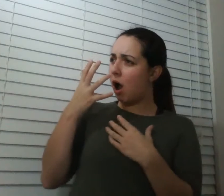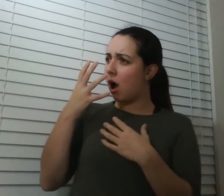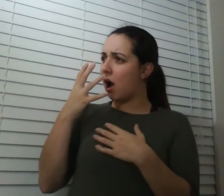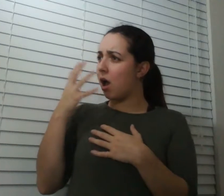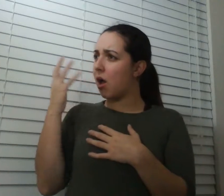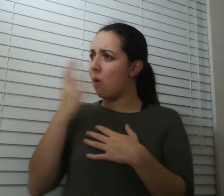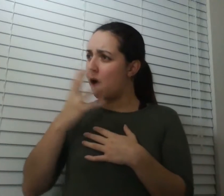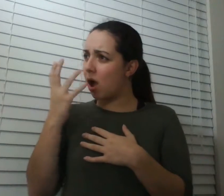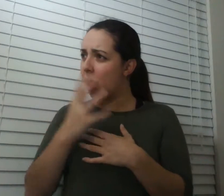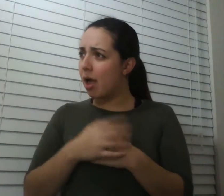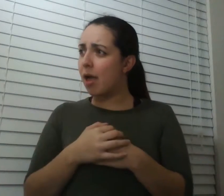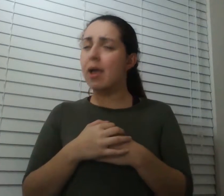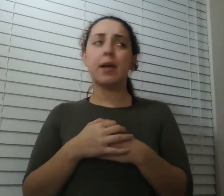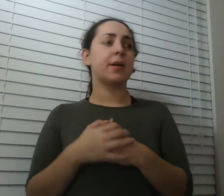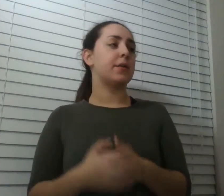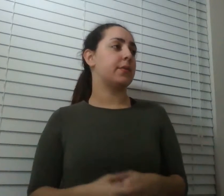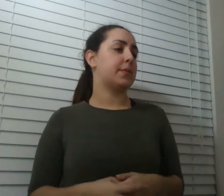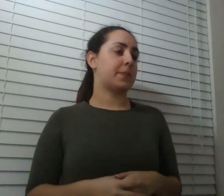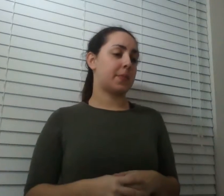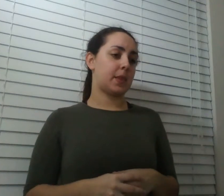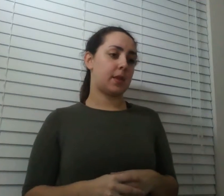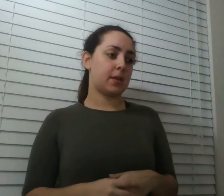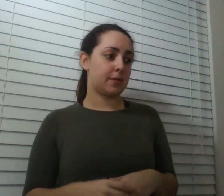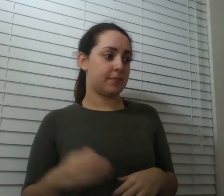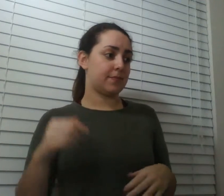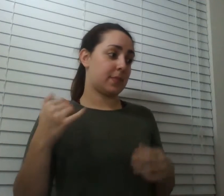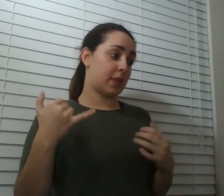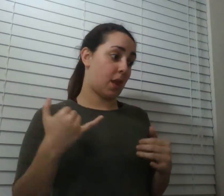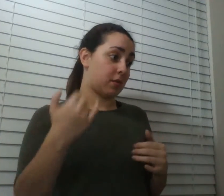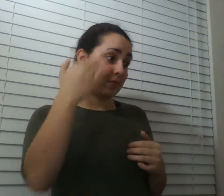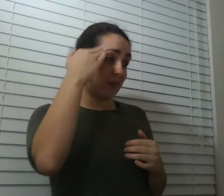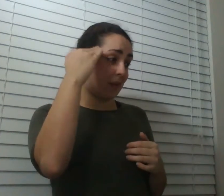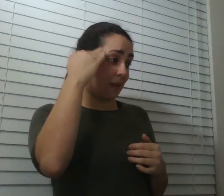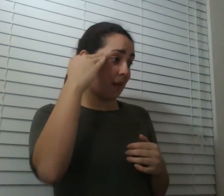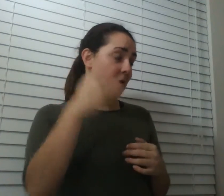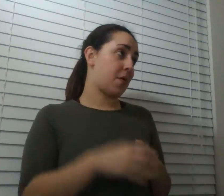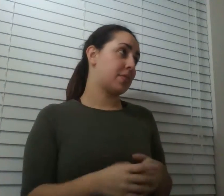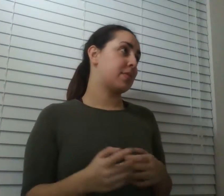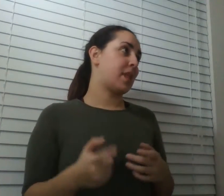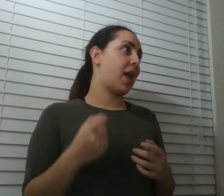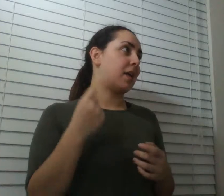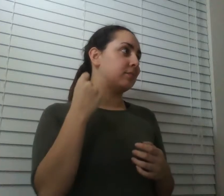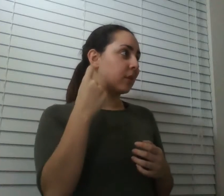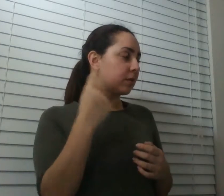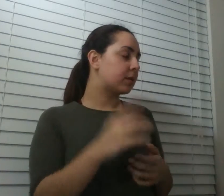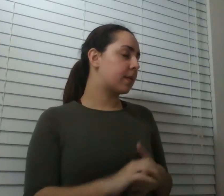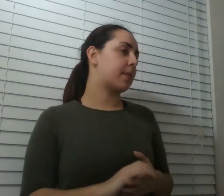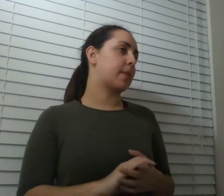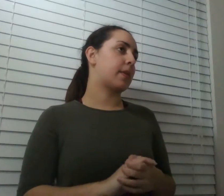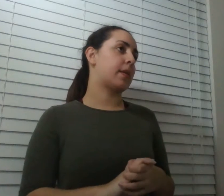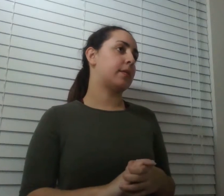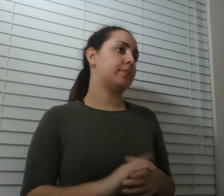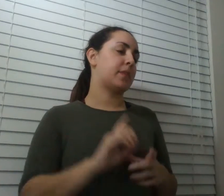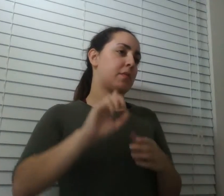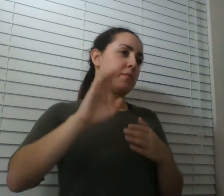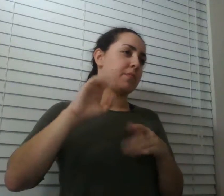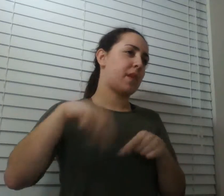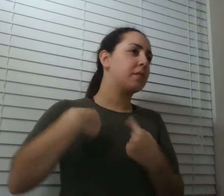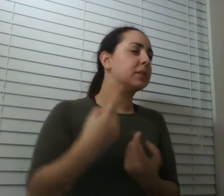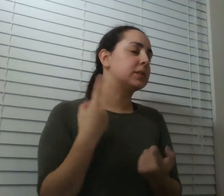like all right now we know that that that does make sense with the things we have seen up up till now and also